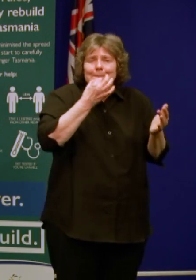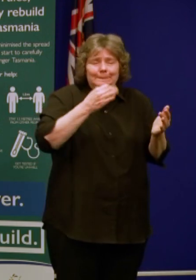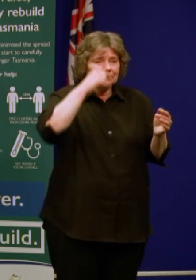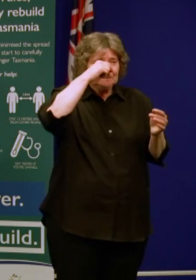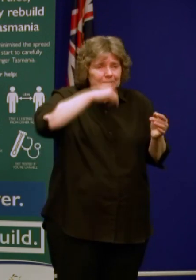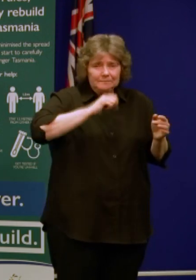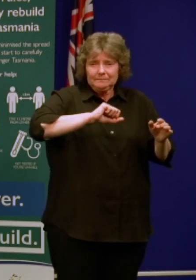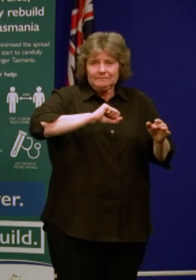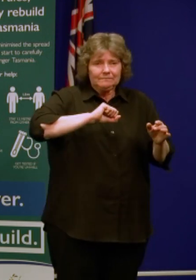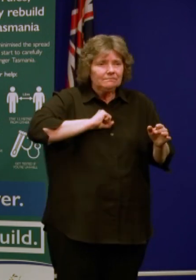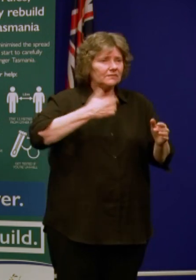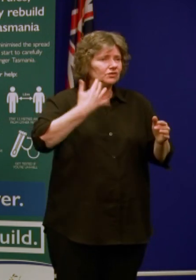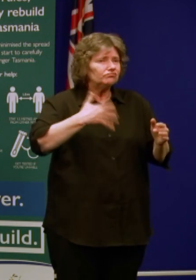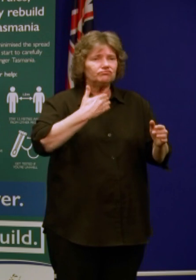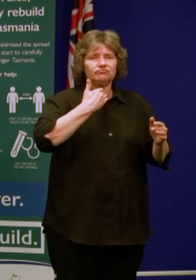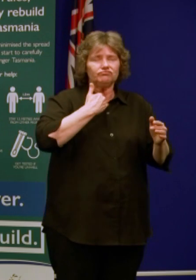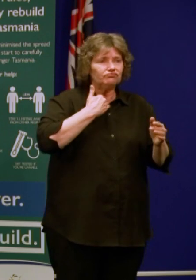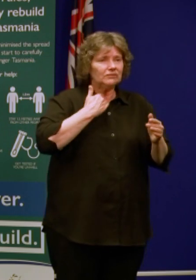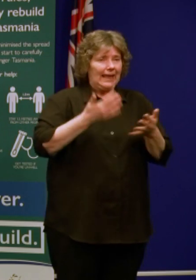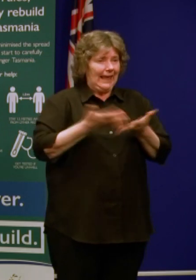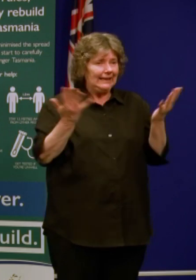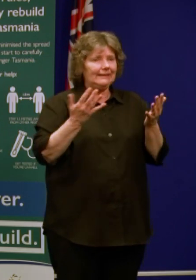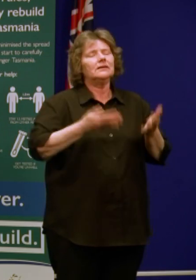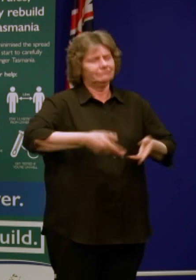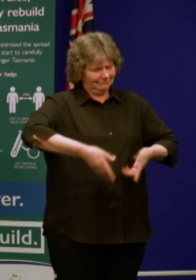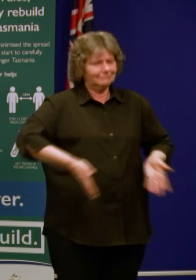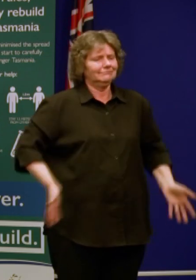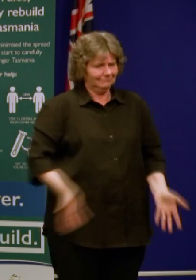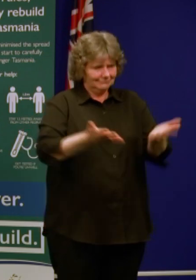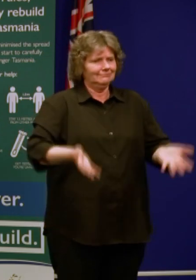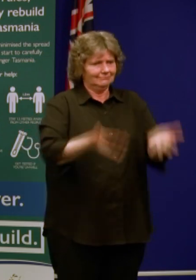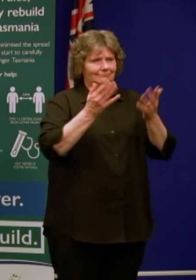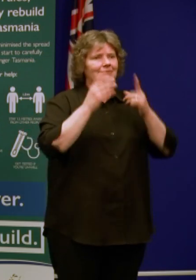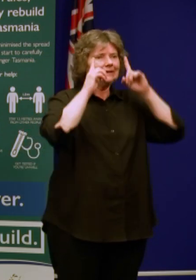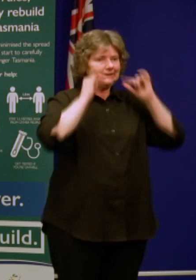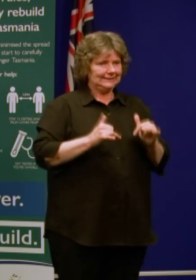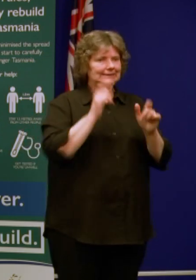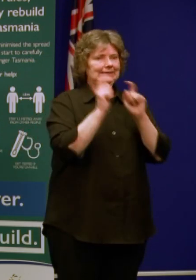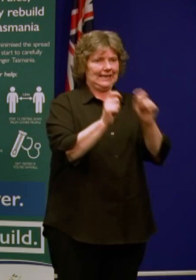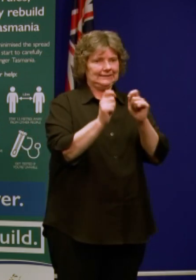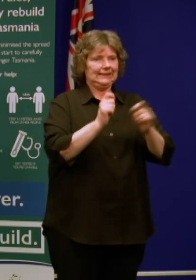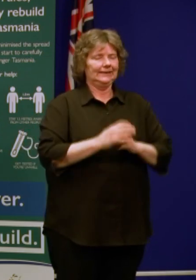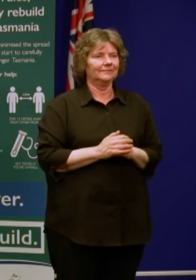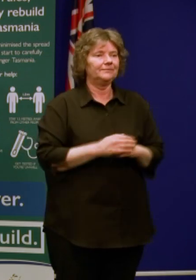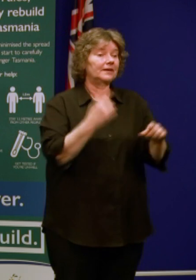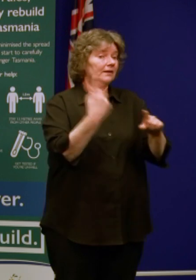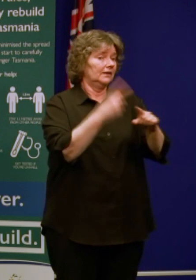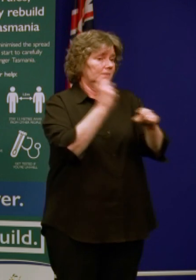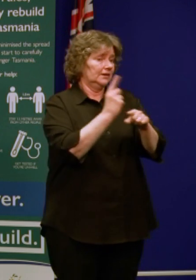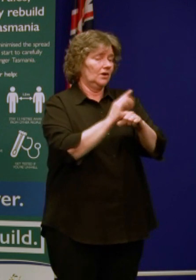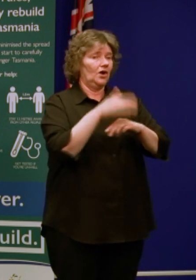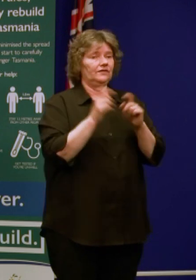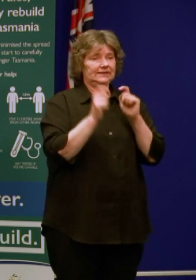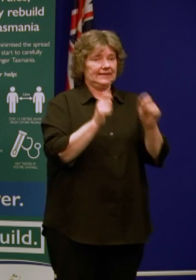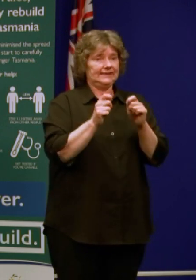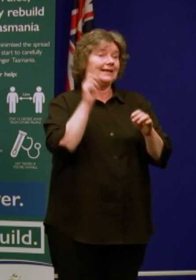or have had symptoms in in recent weeks. Just for a quick update on testing. Over the last week nearly 3,800